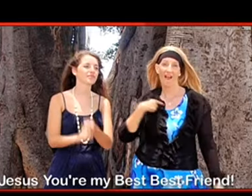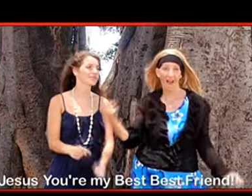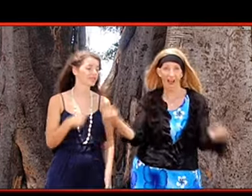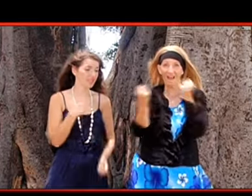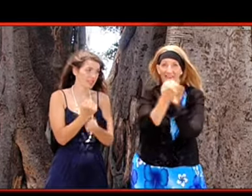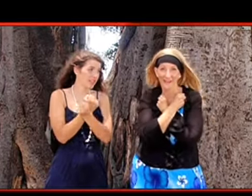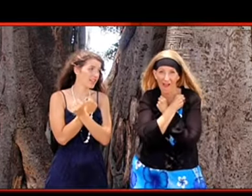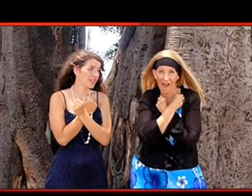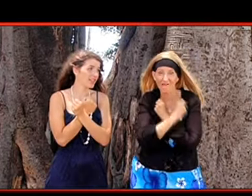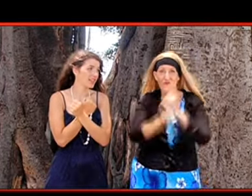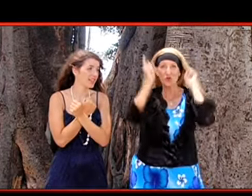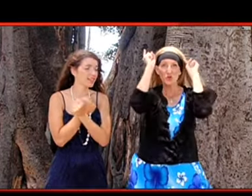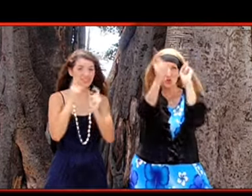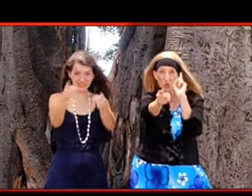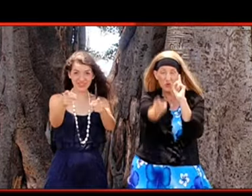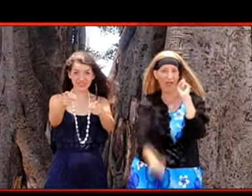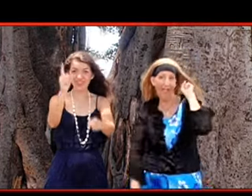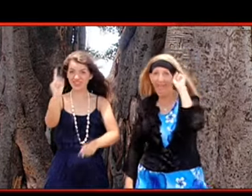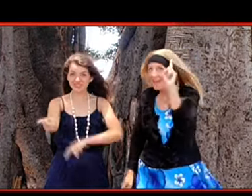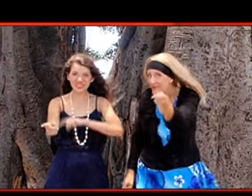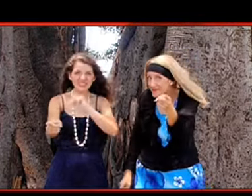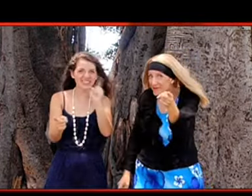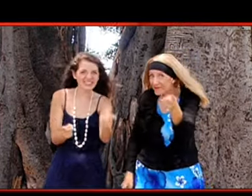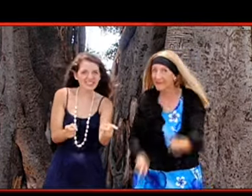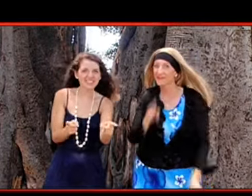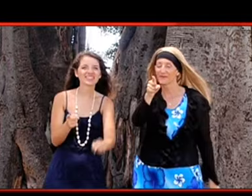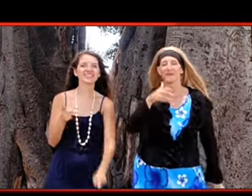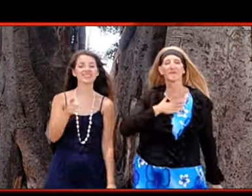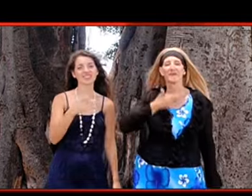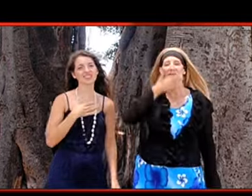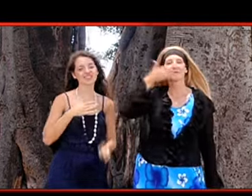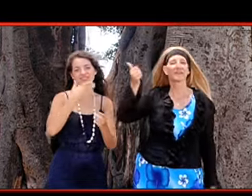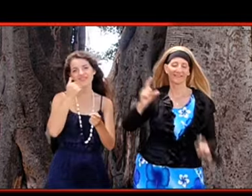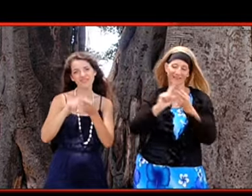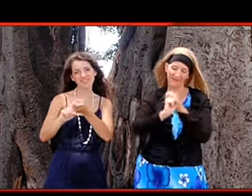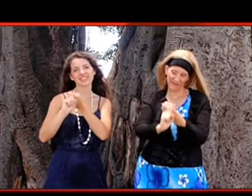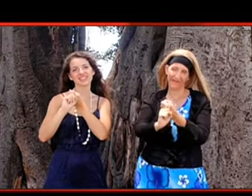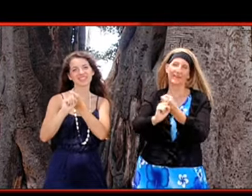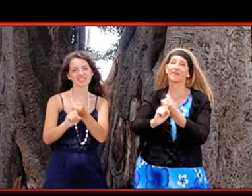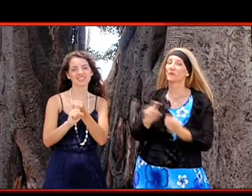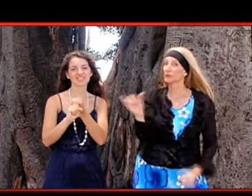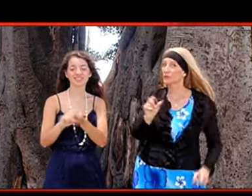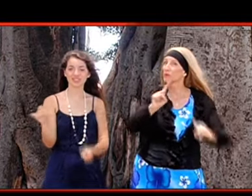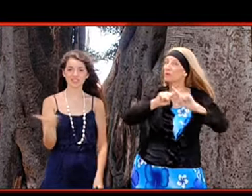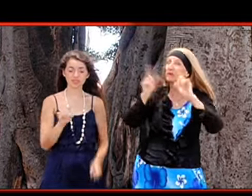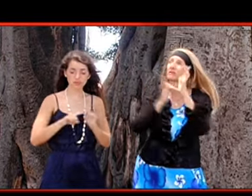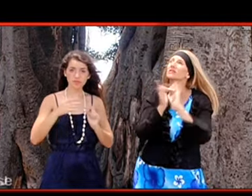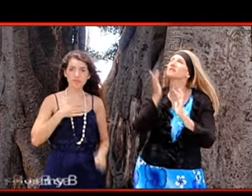I love you and I love you. You're my best friends too. But Jesus,